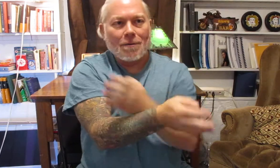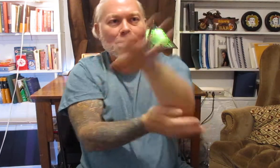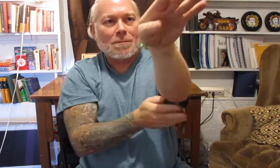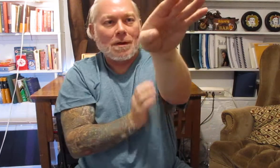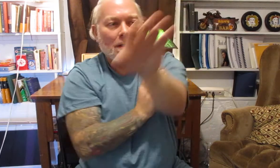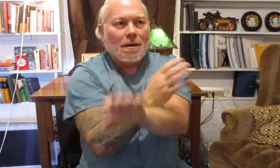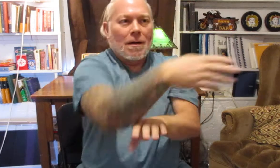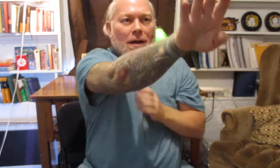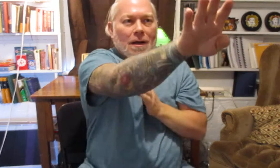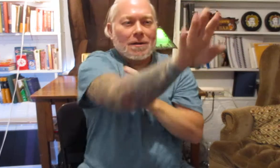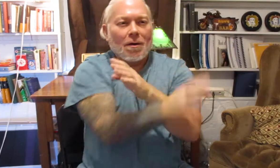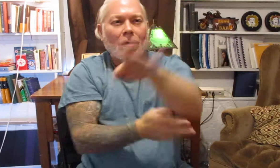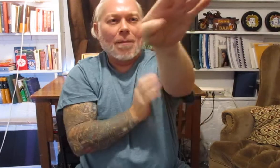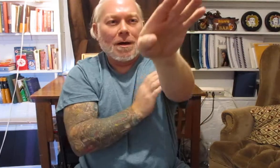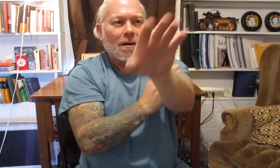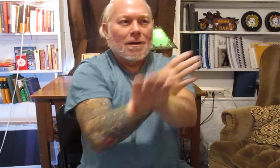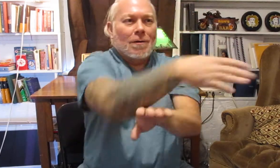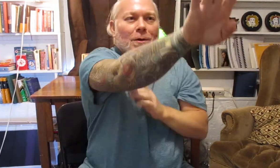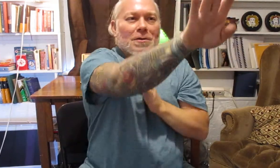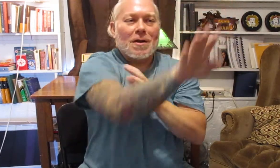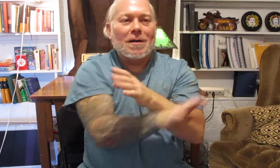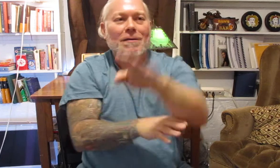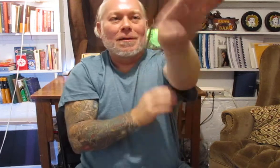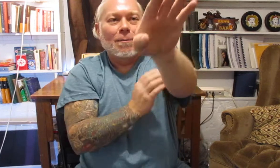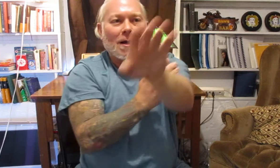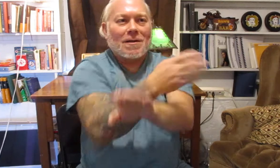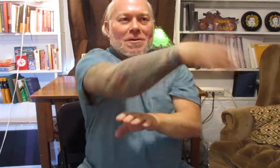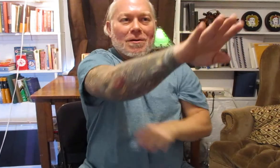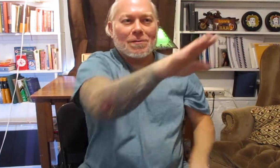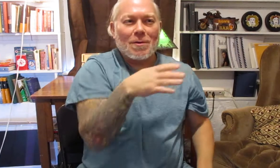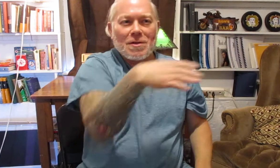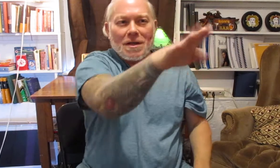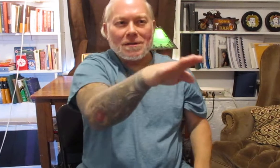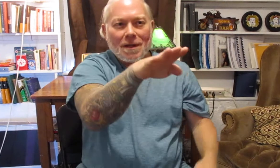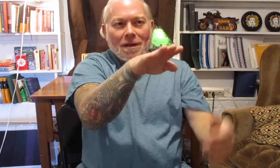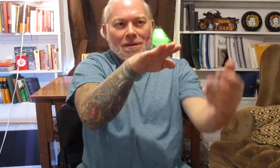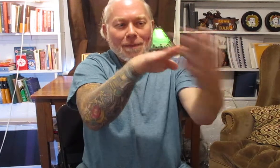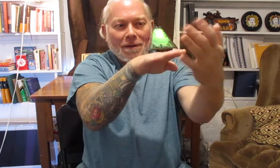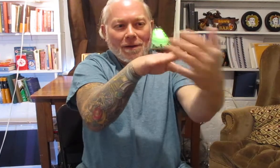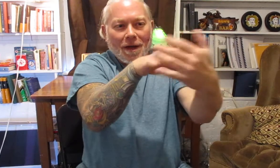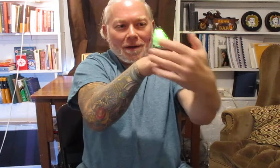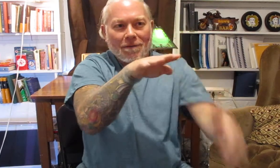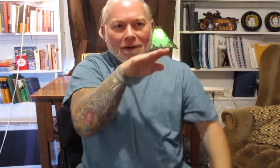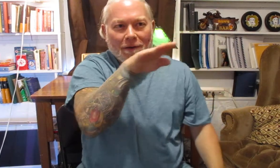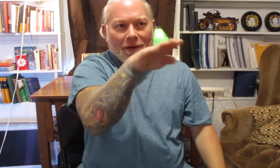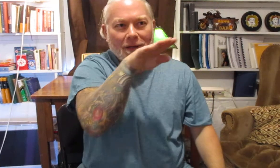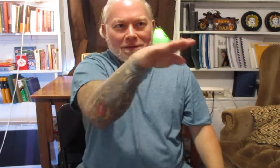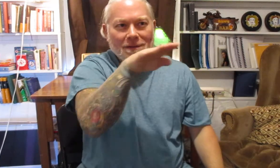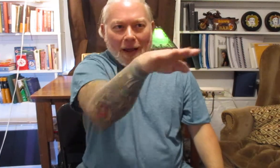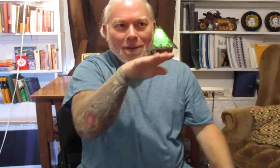and you know among Wing Chun practitioners Buji is is mainly thought of as stabbing